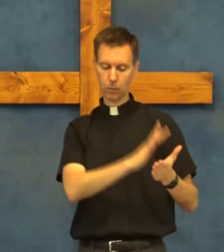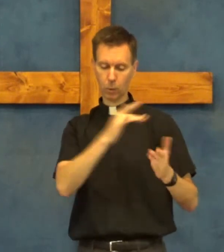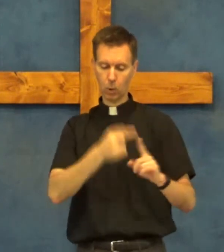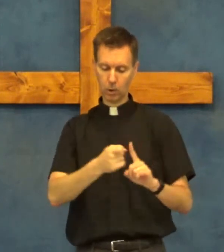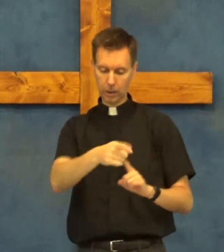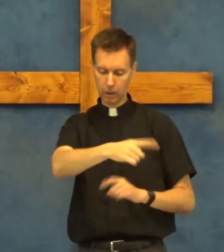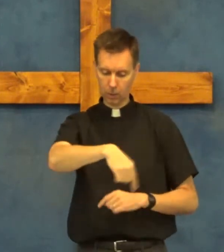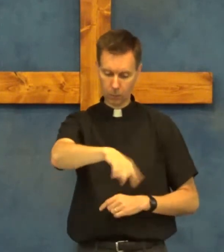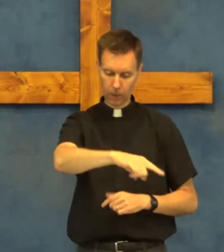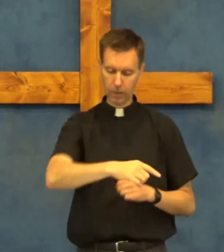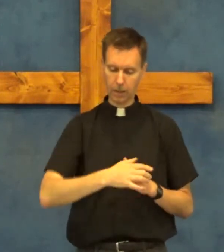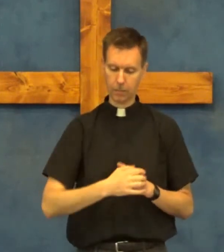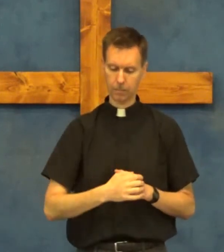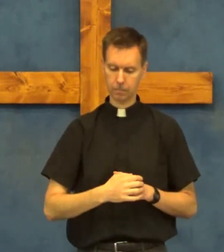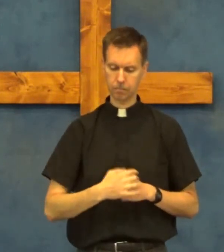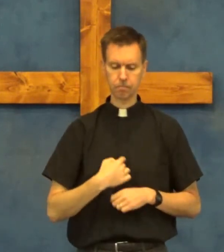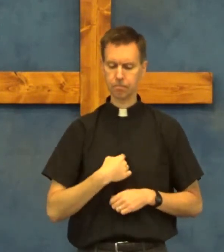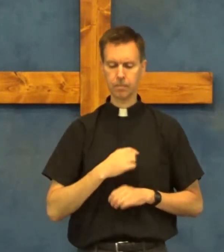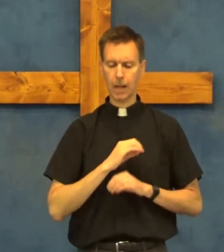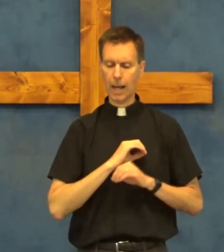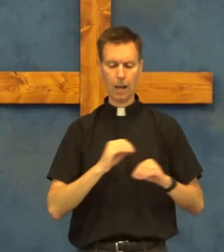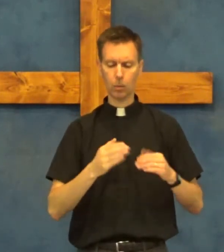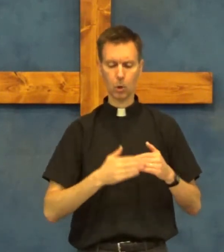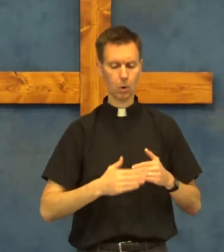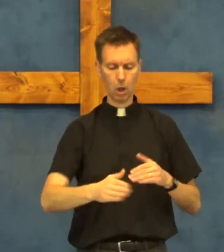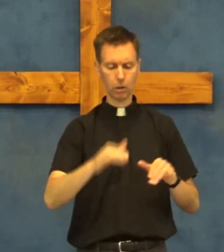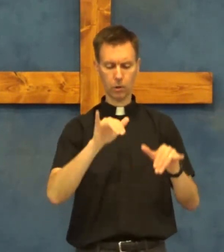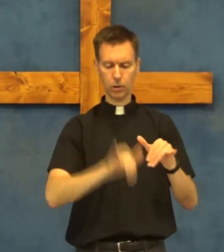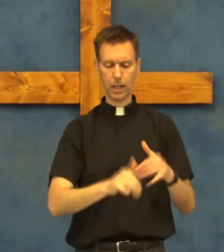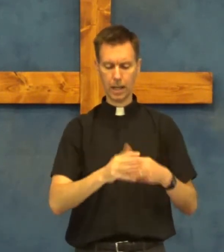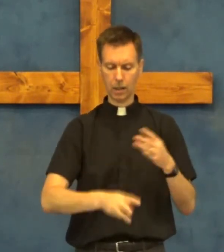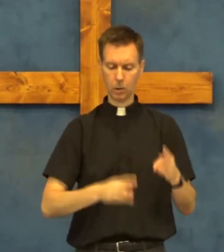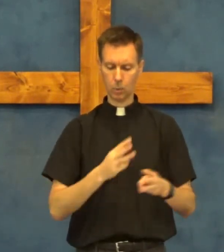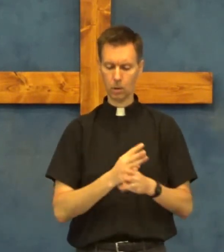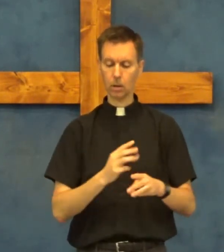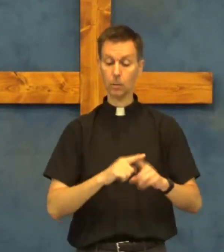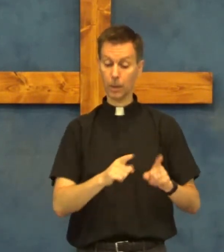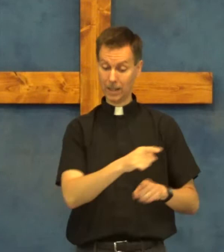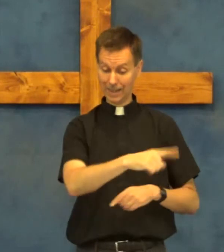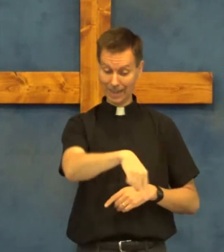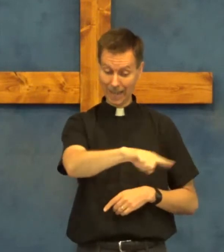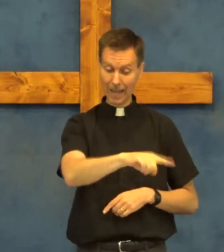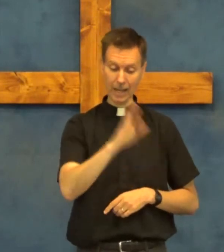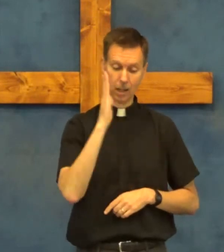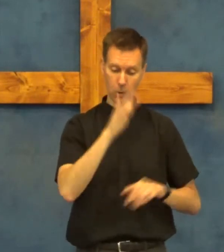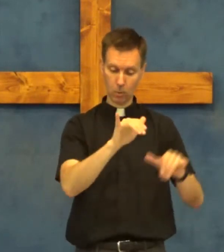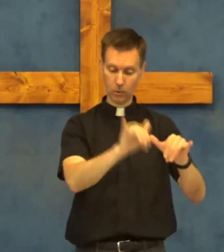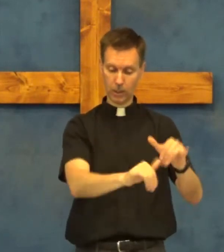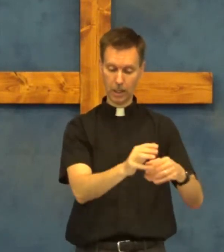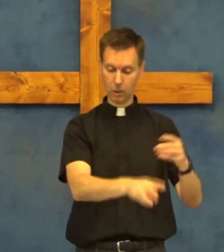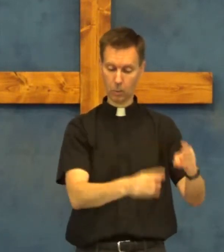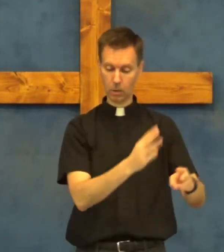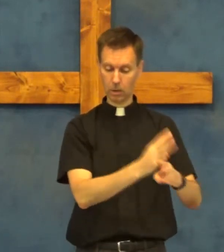glory from them i will no longer stay in the world but they will stay in the world